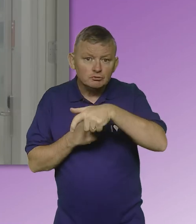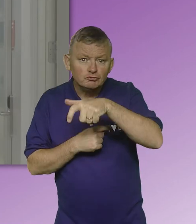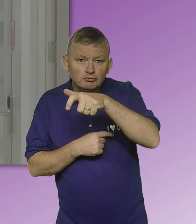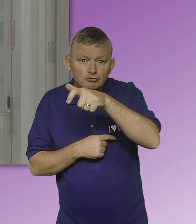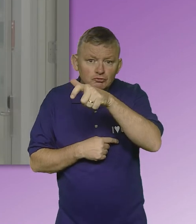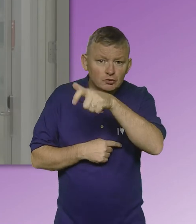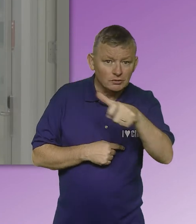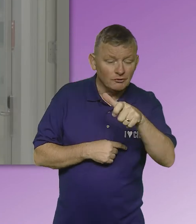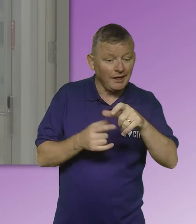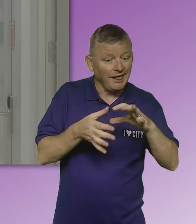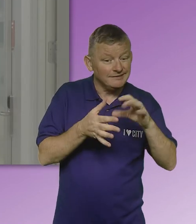under the Equalities Act,